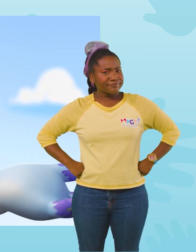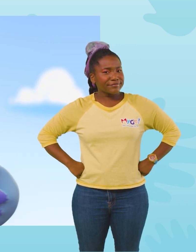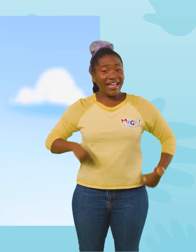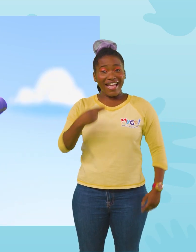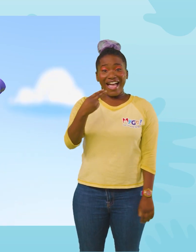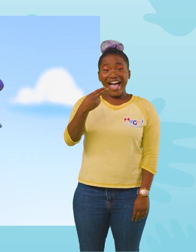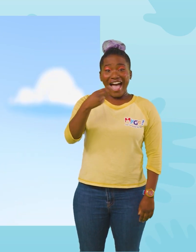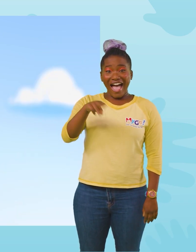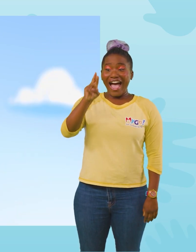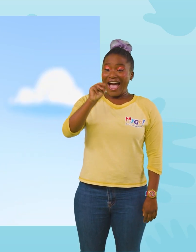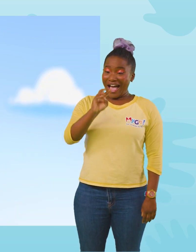It's Tamalangma!